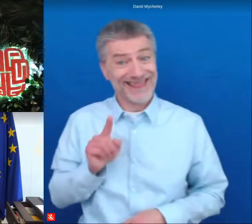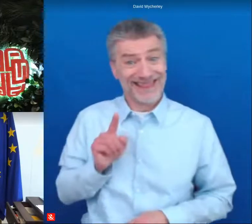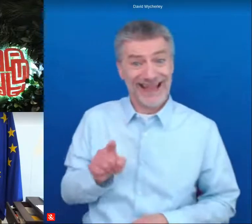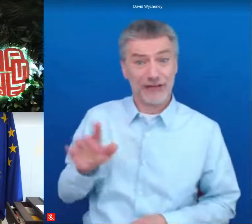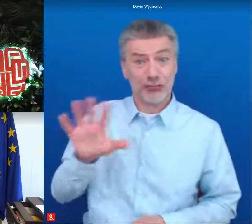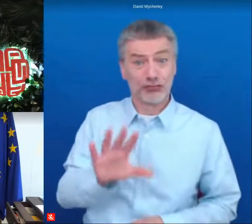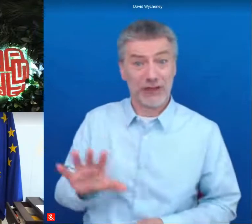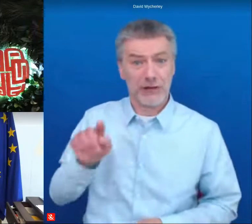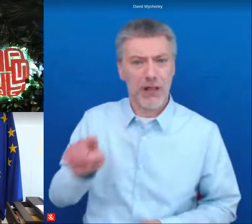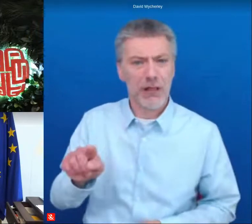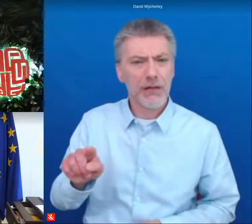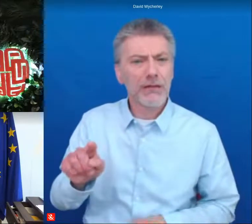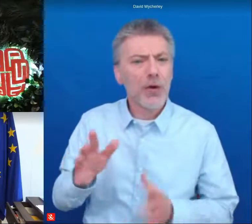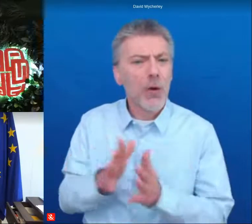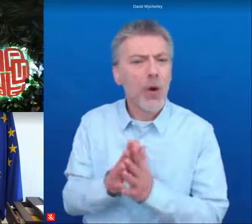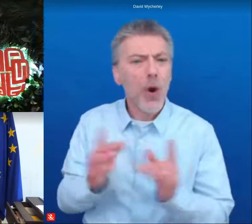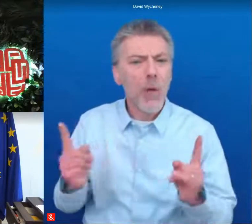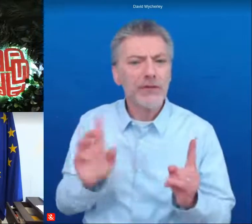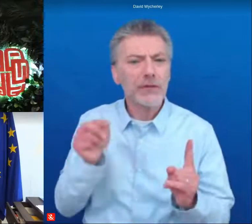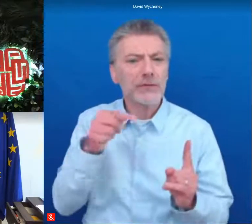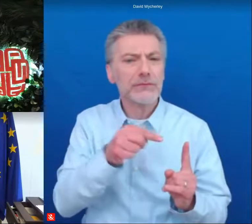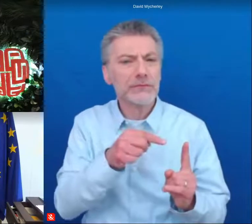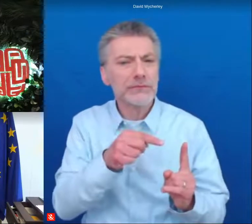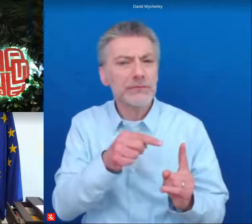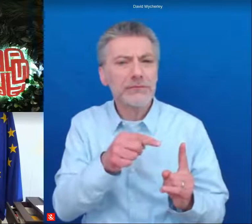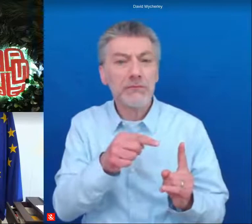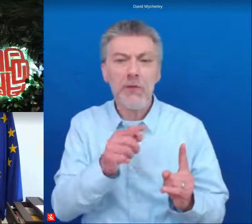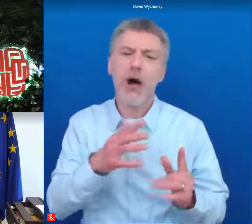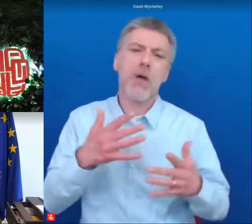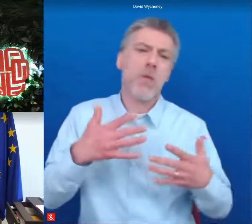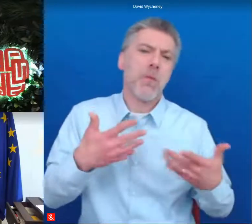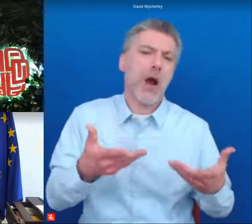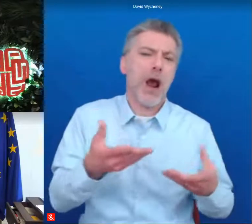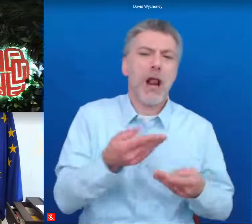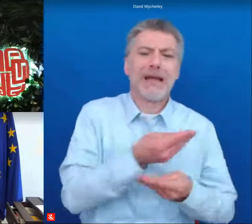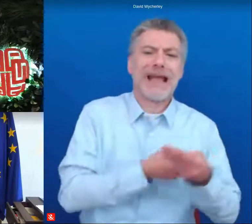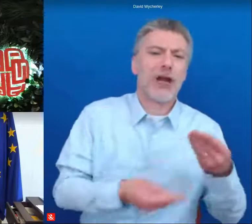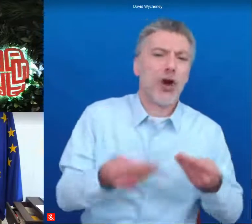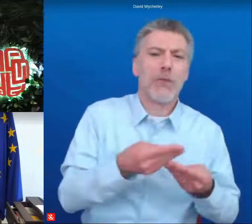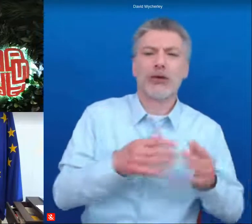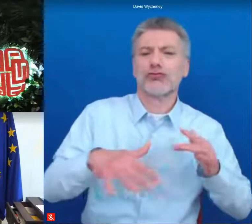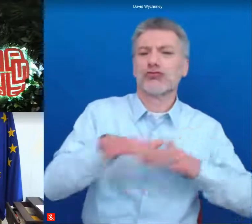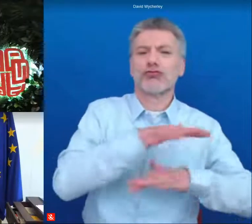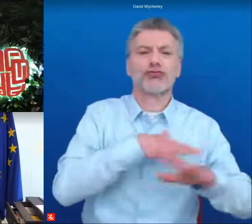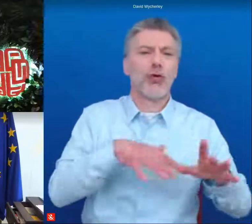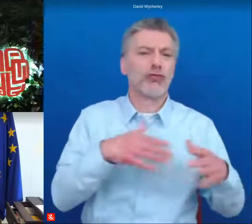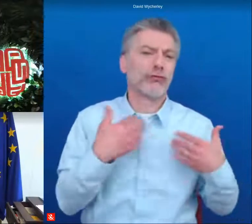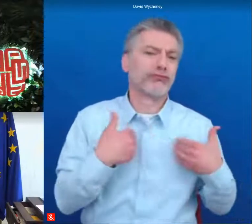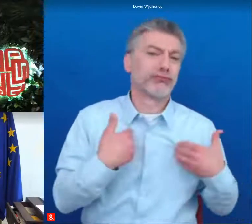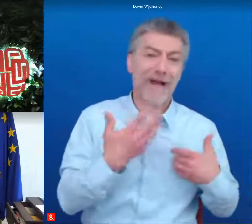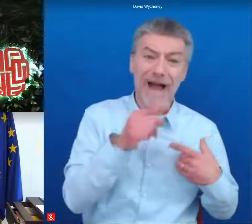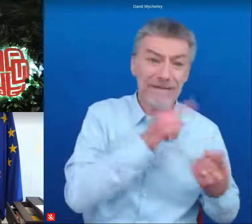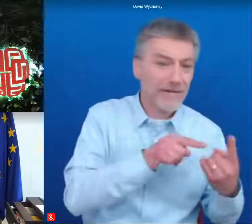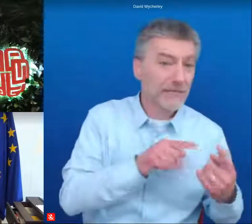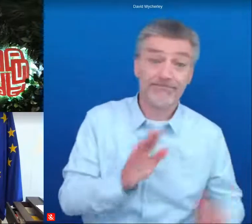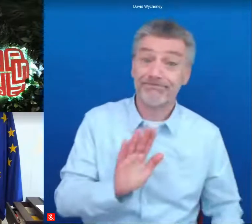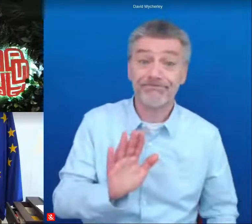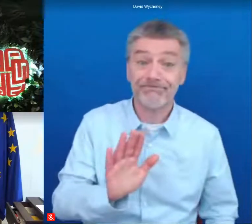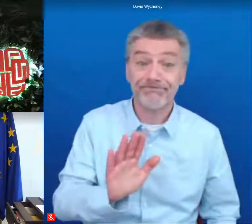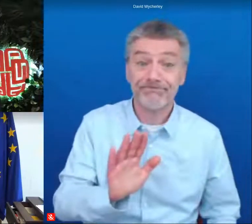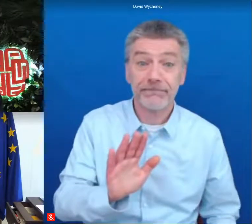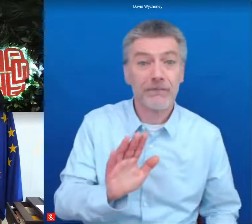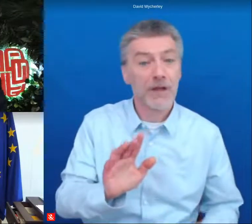would be some kind of economic and social nirvana elsewhere but this is not true because the